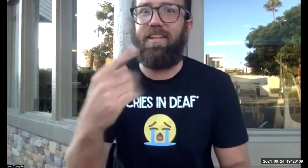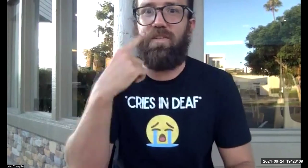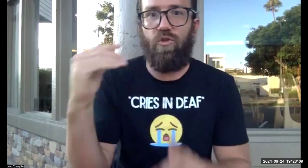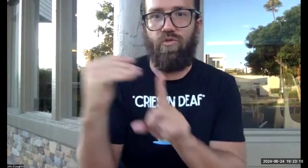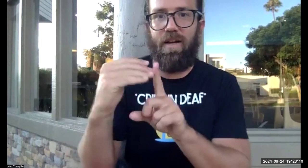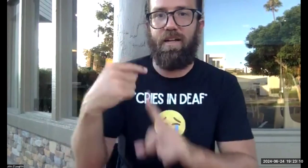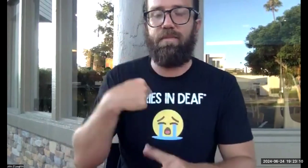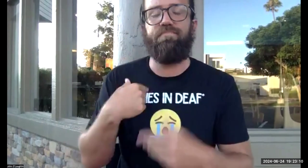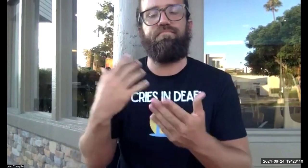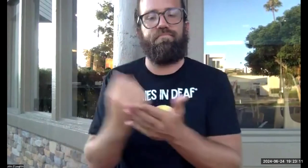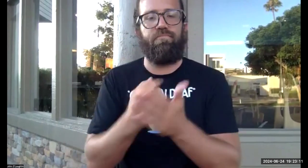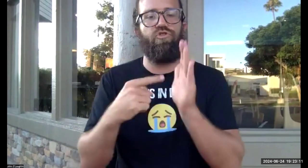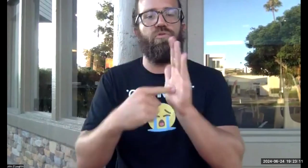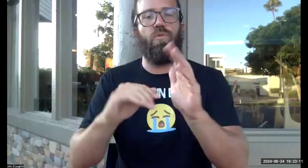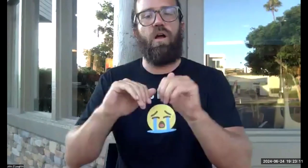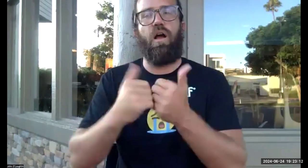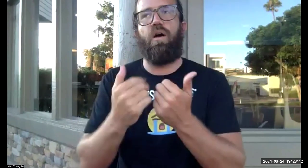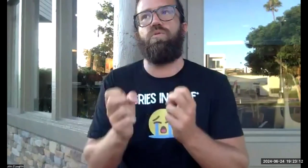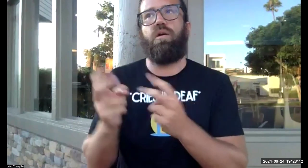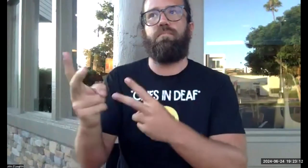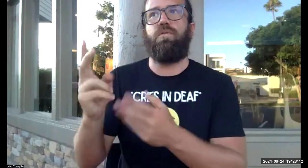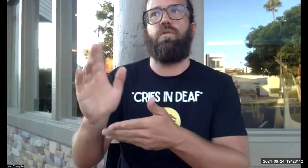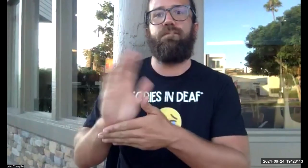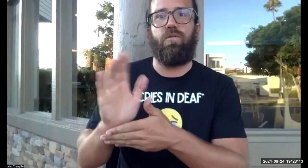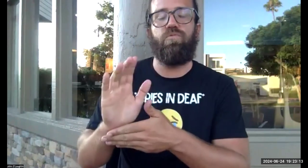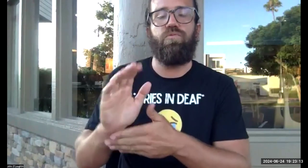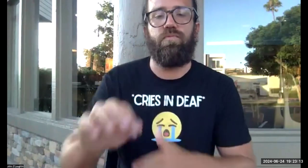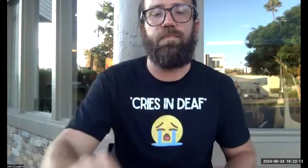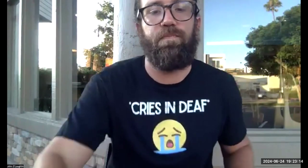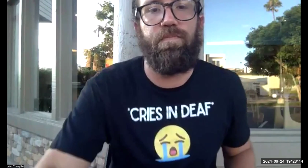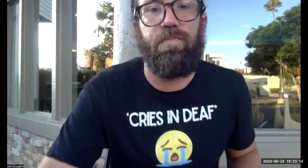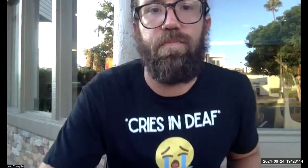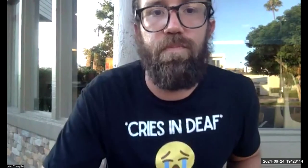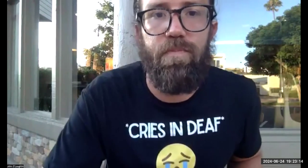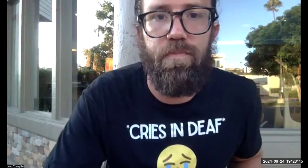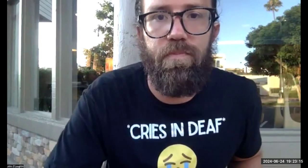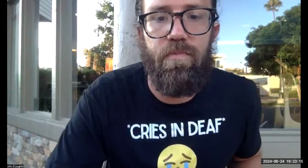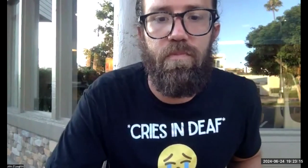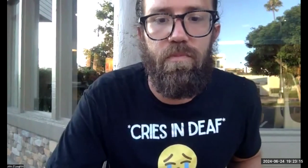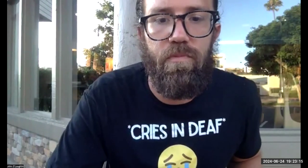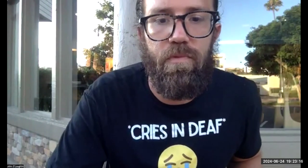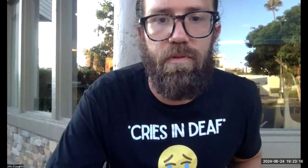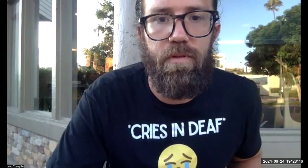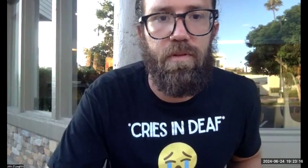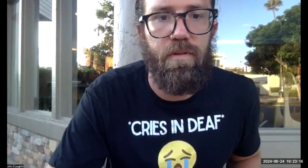uploading the videos? Oh, thank you for the reminder. Yes, I will show you how to upload videos.